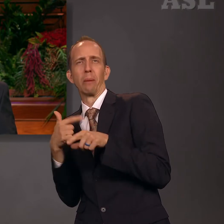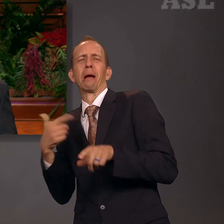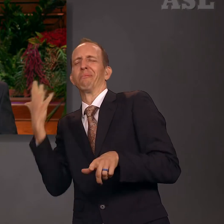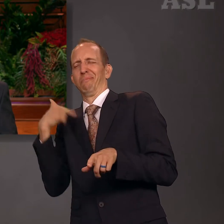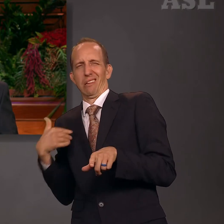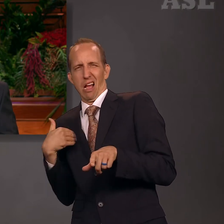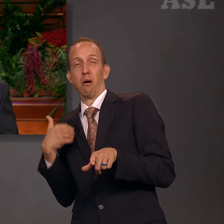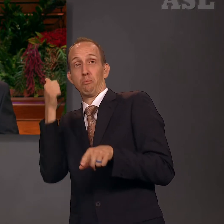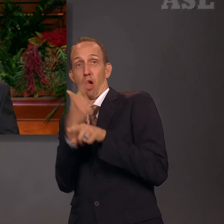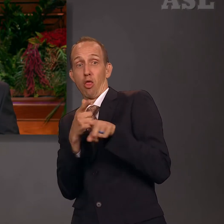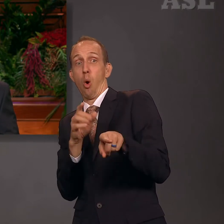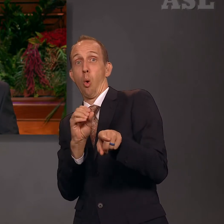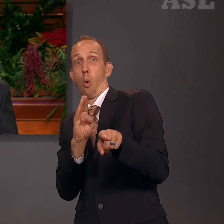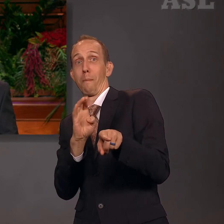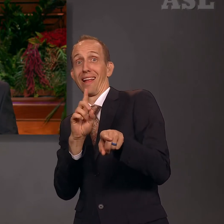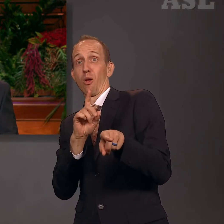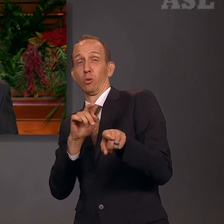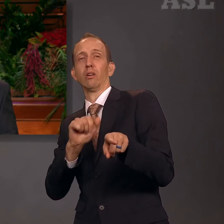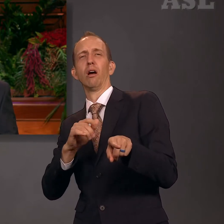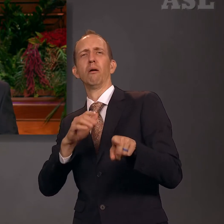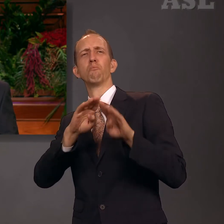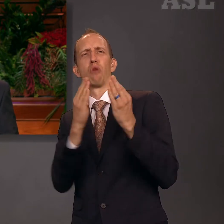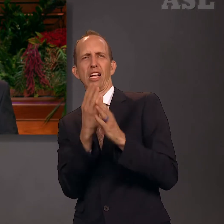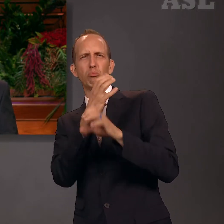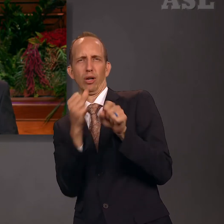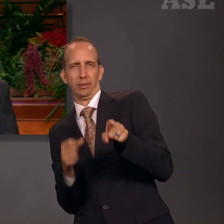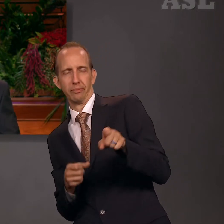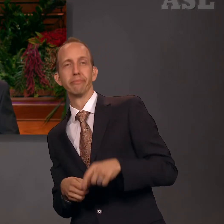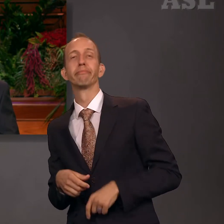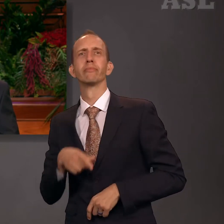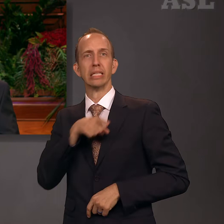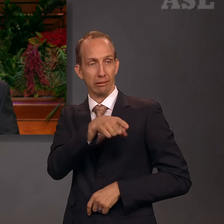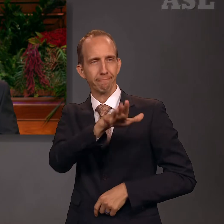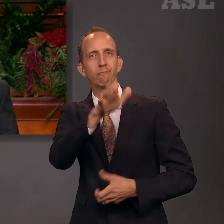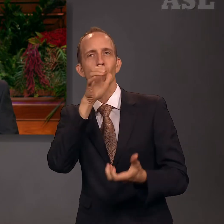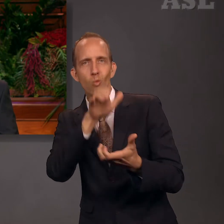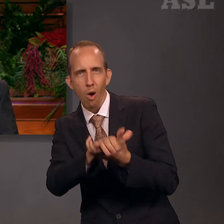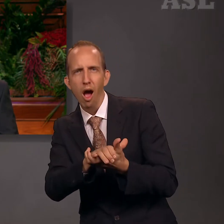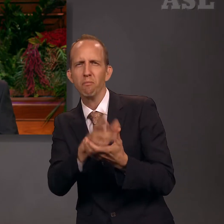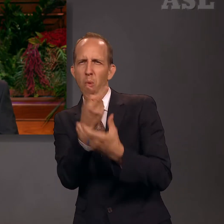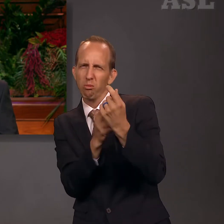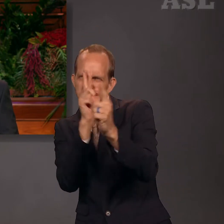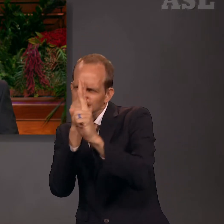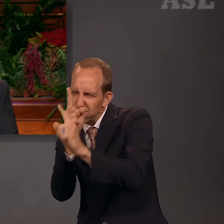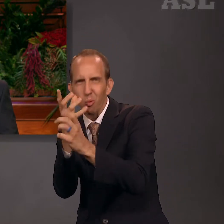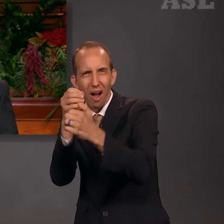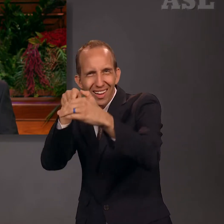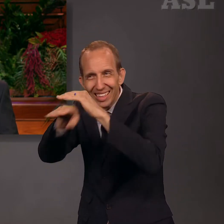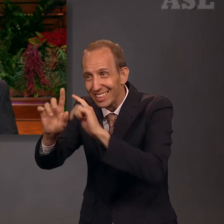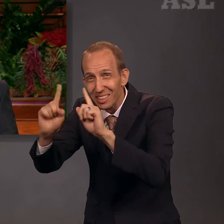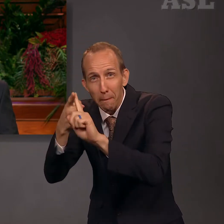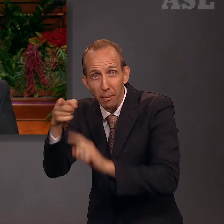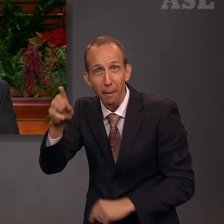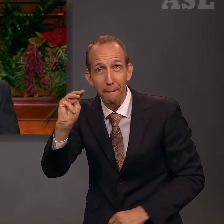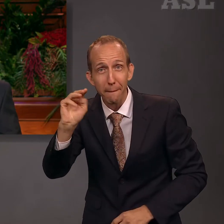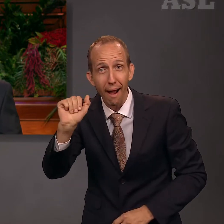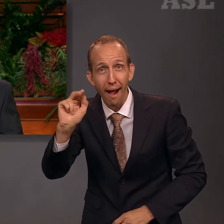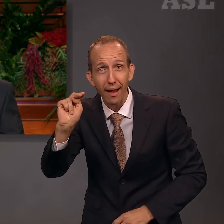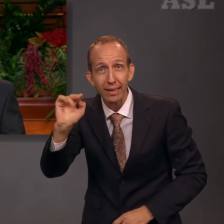Brother and sister Obidosa's greatest desire was to be sealed to their family in the Manila temple. They lived